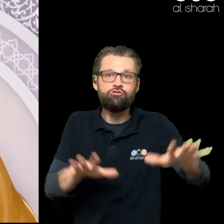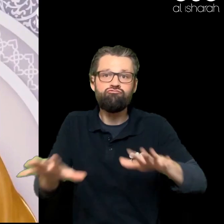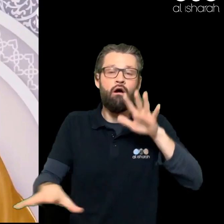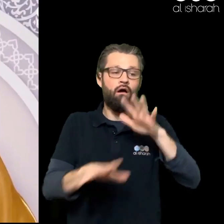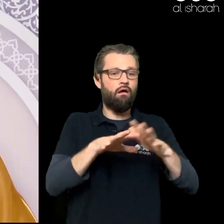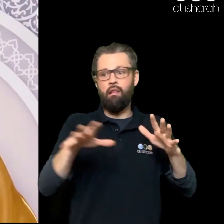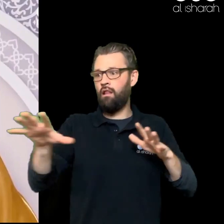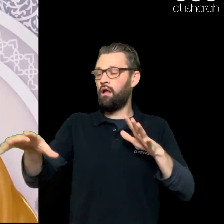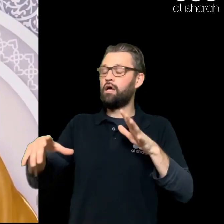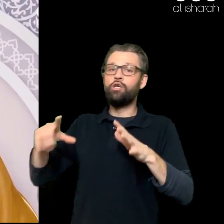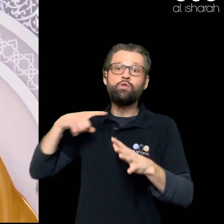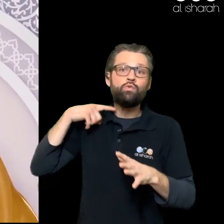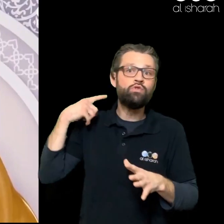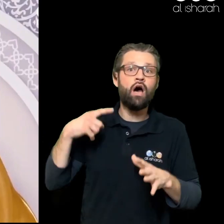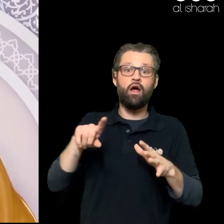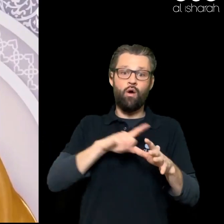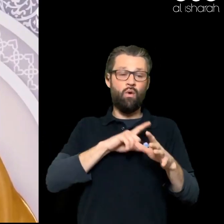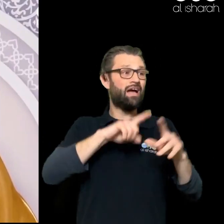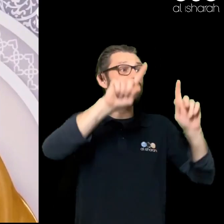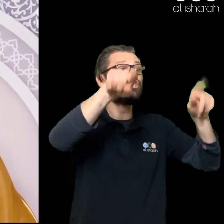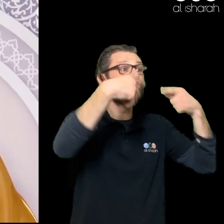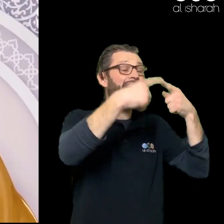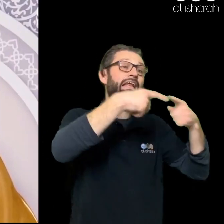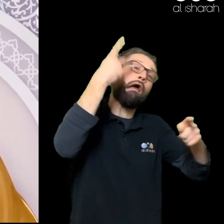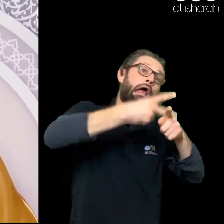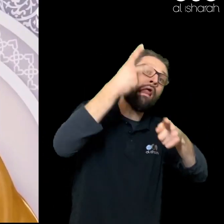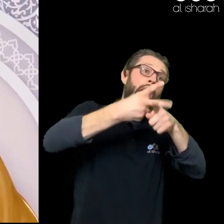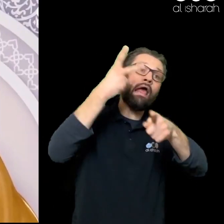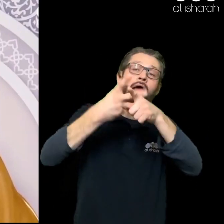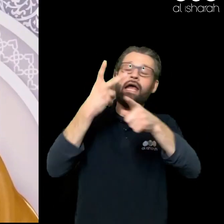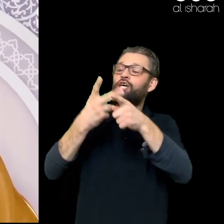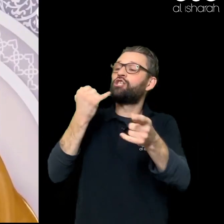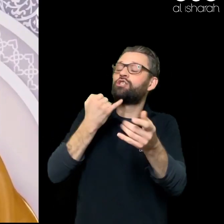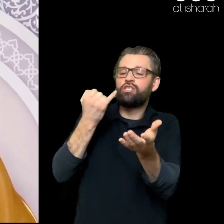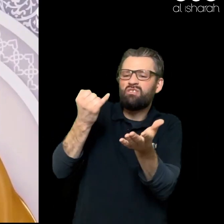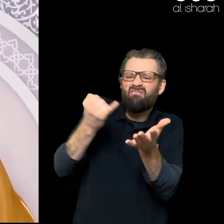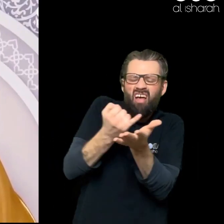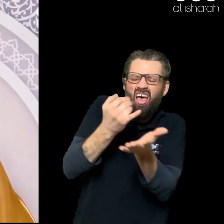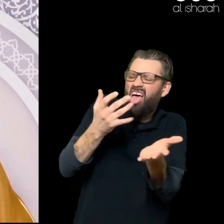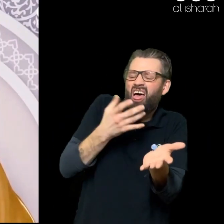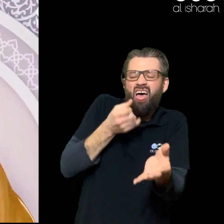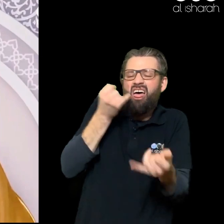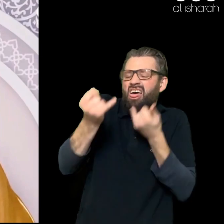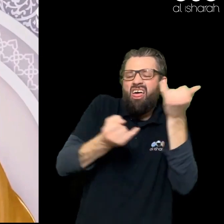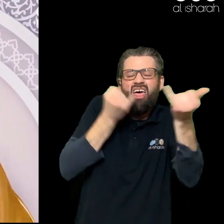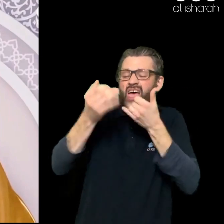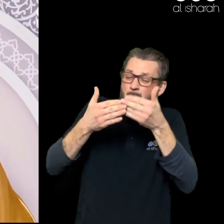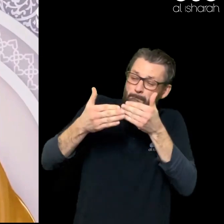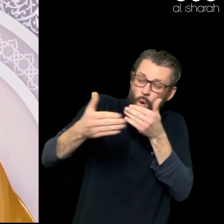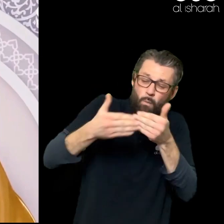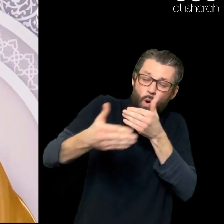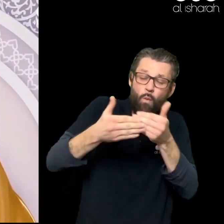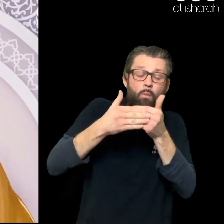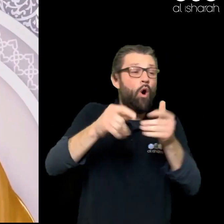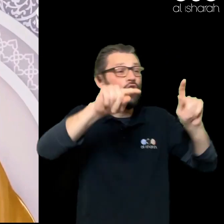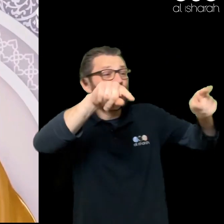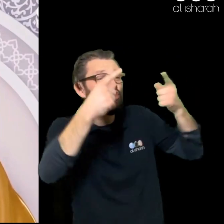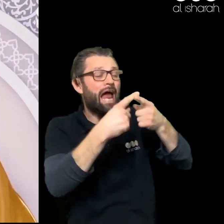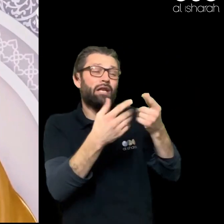End The Words Will Become Dirtier The Challenges Will Become More And More Immoral We Cannot Allow Ourselves To Be